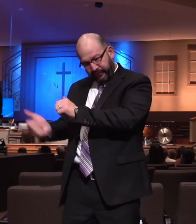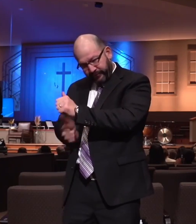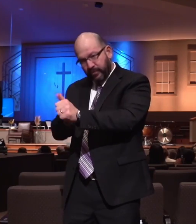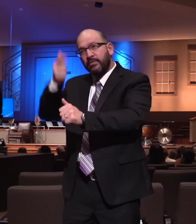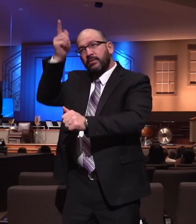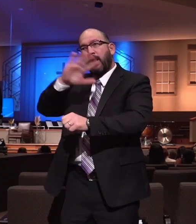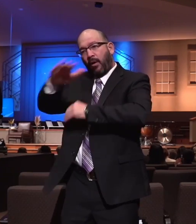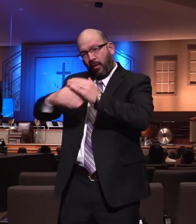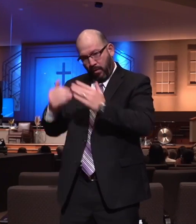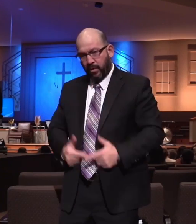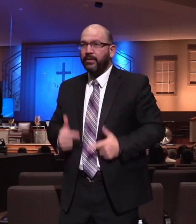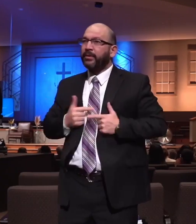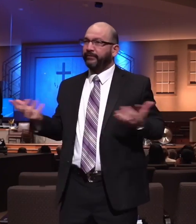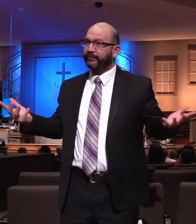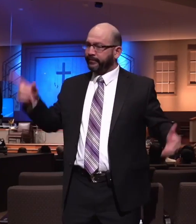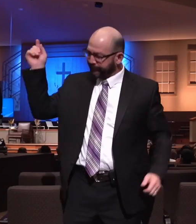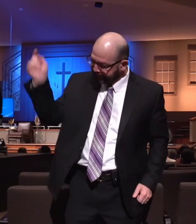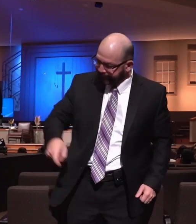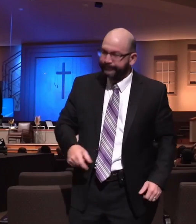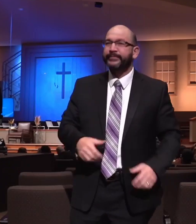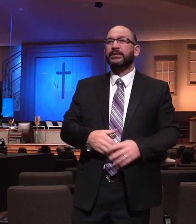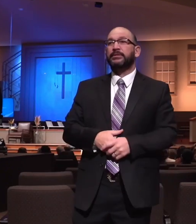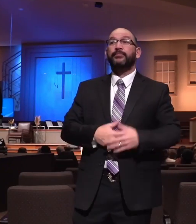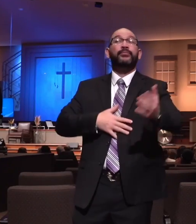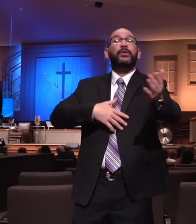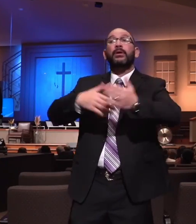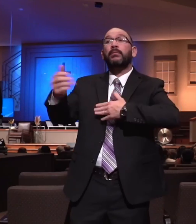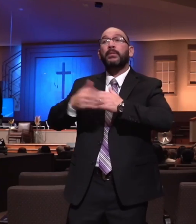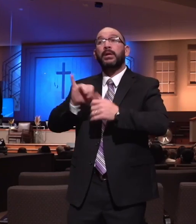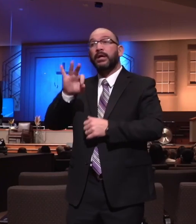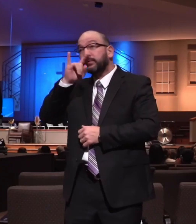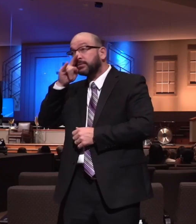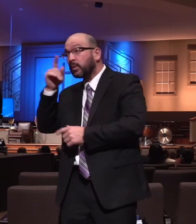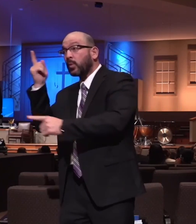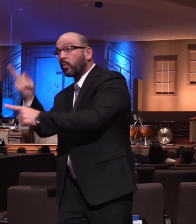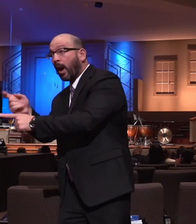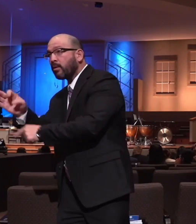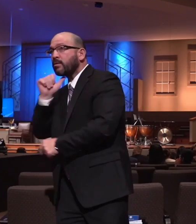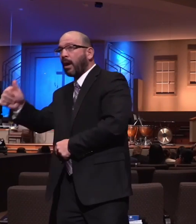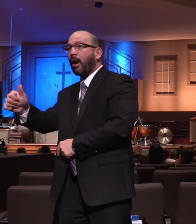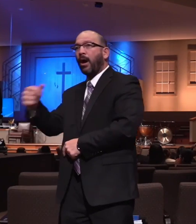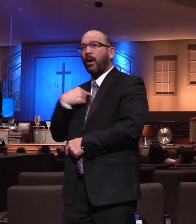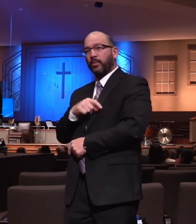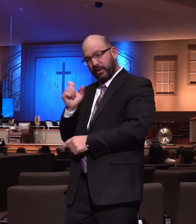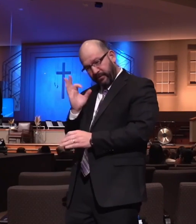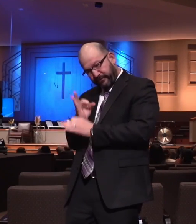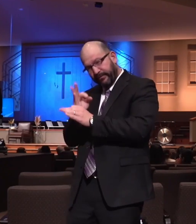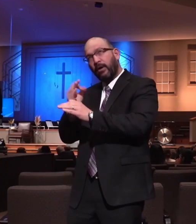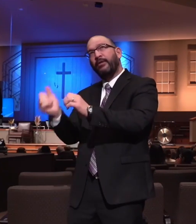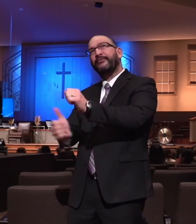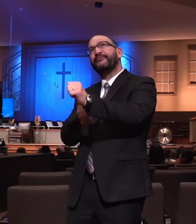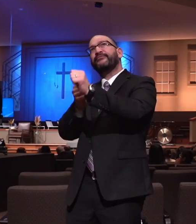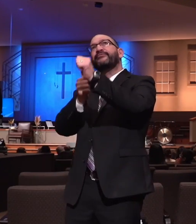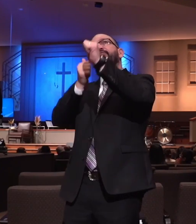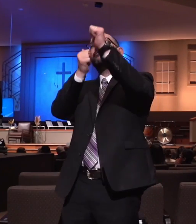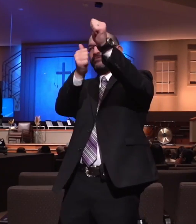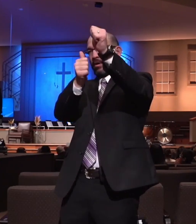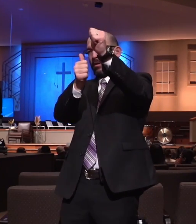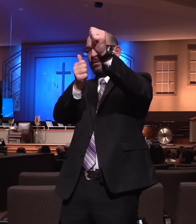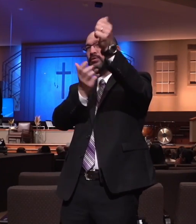All the days of our life. Whether they're always living for the Lord or not, we want to be involved in faithfully serving the Lord. Jesus said,